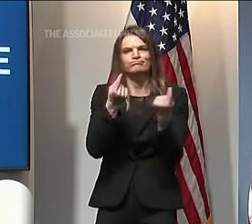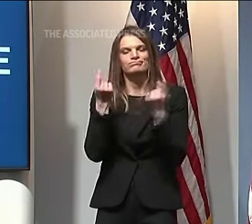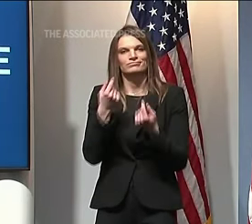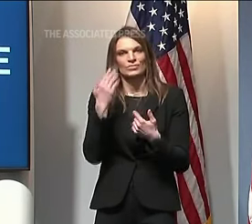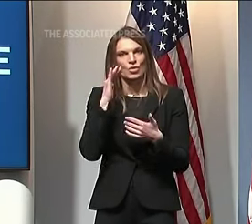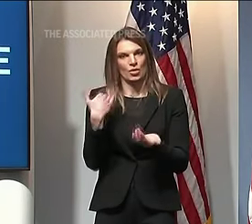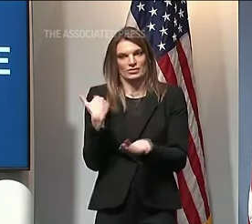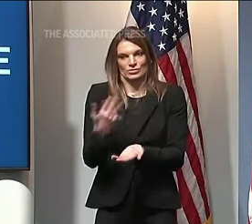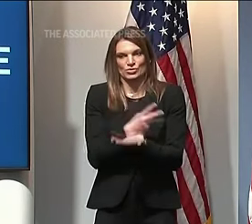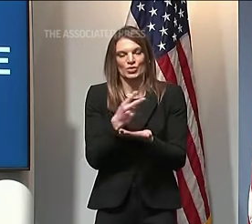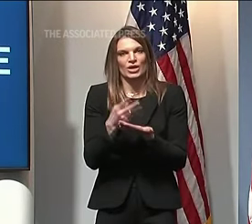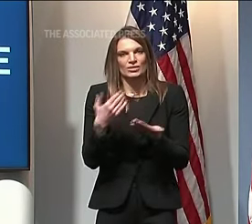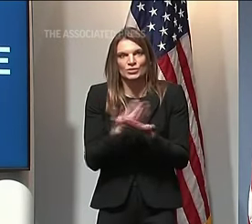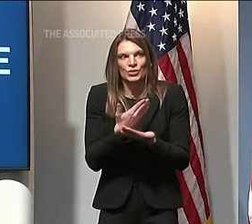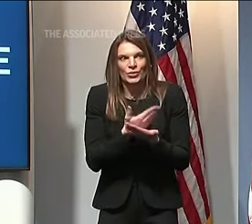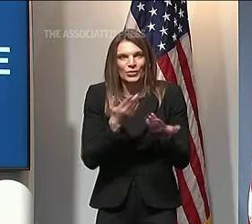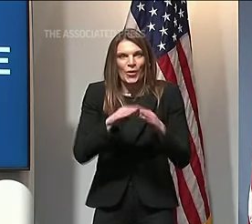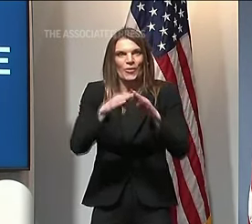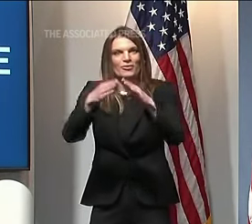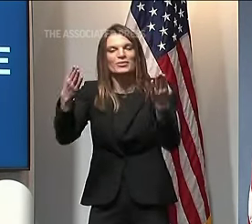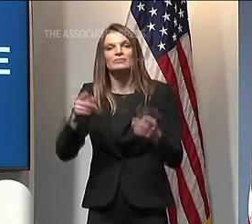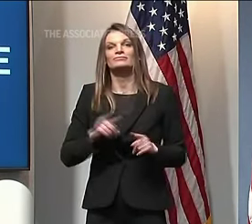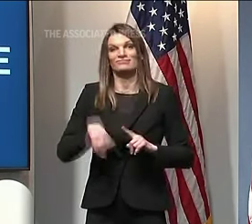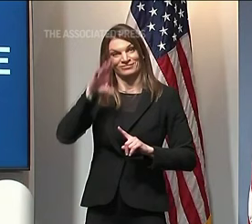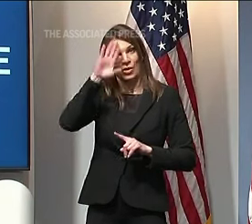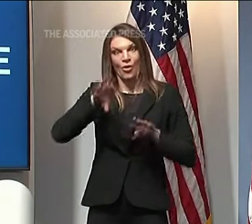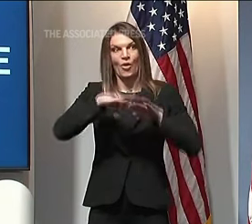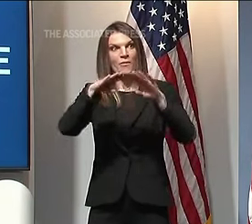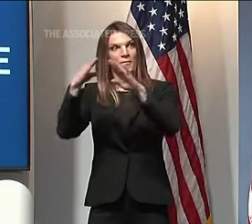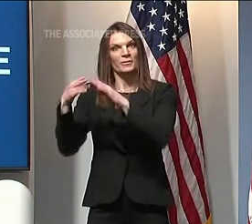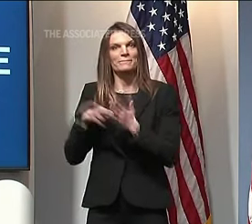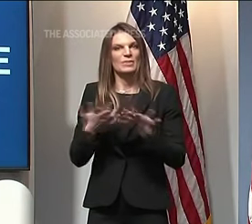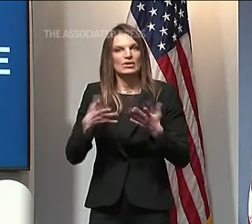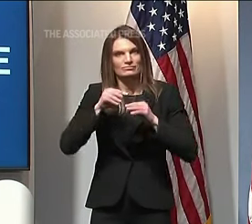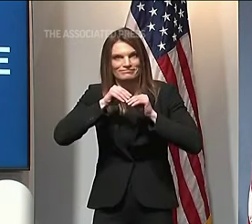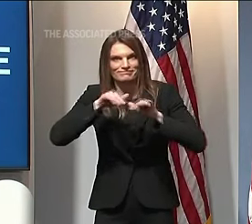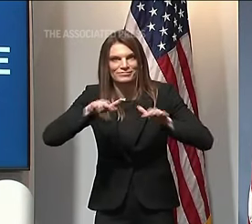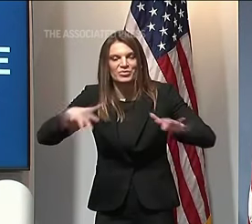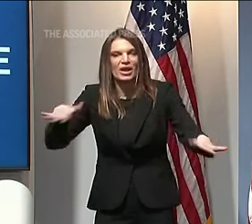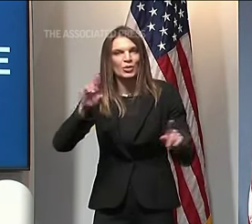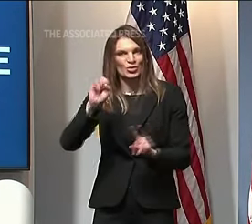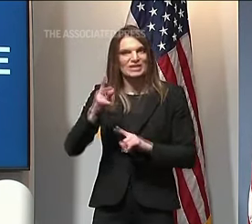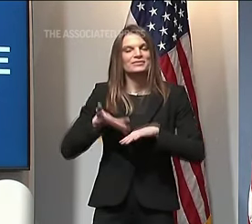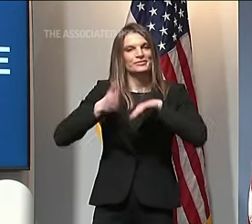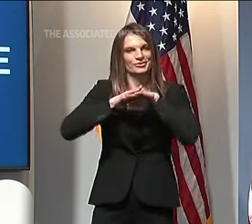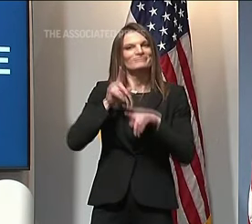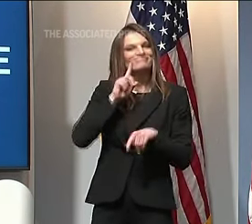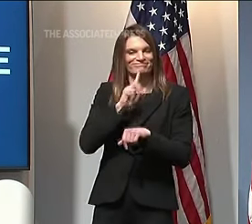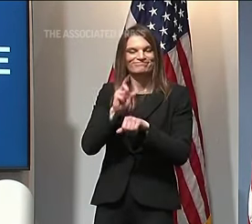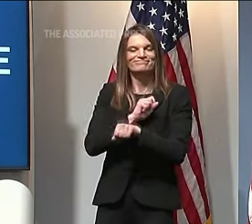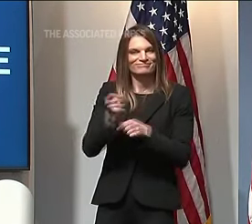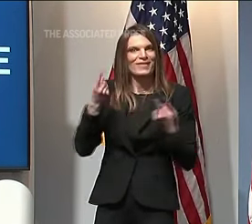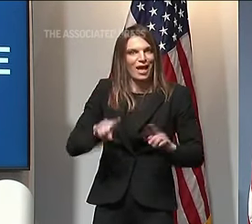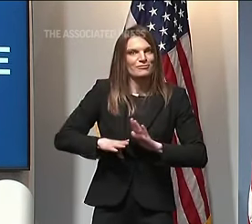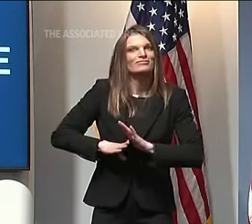last few weeks. We also knew when we did that we would increase the risk of spread and that's what we're seeing. The difference is right now we know